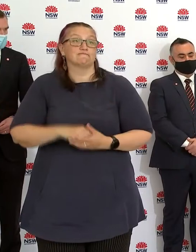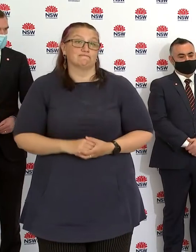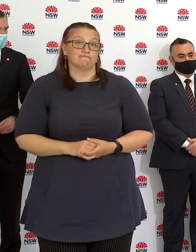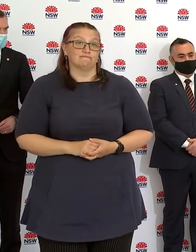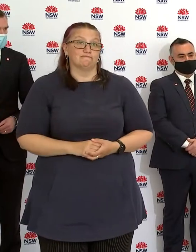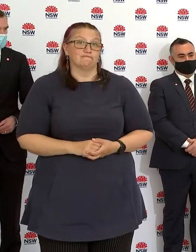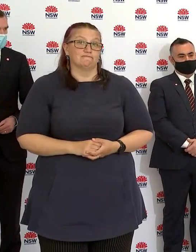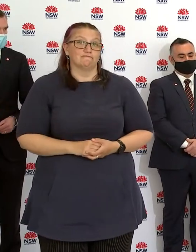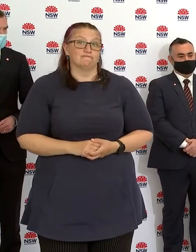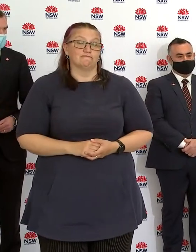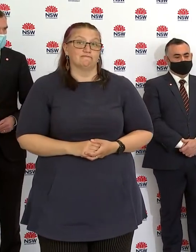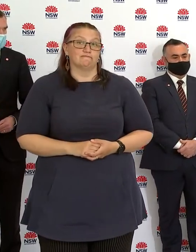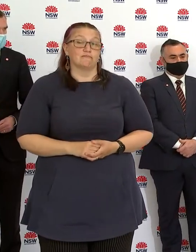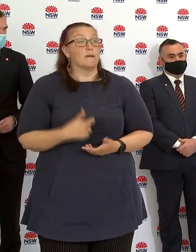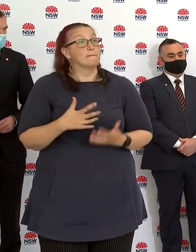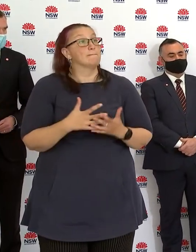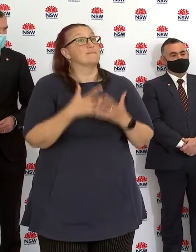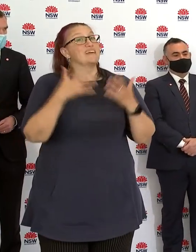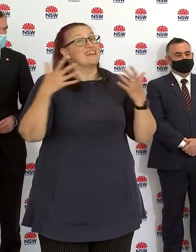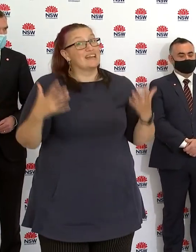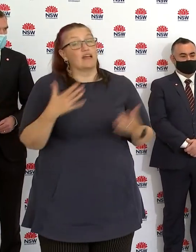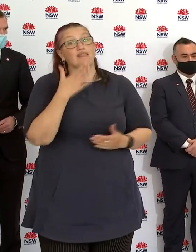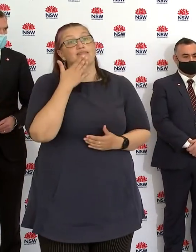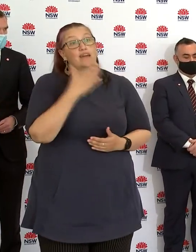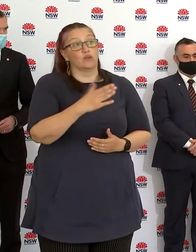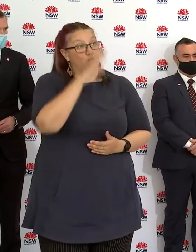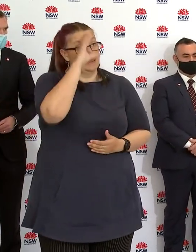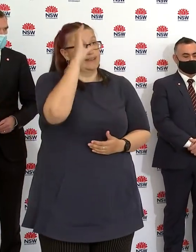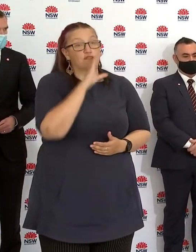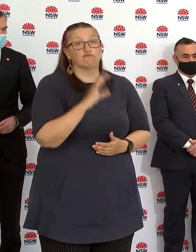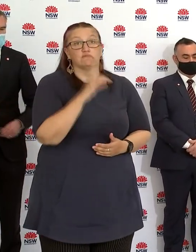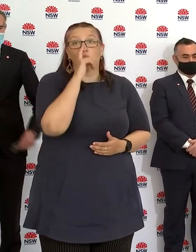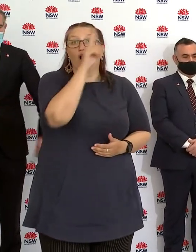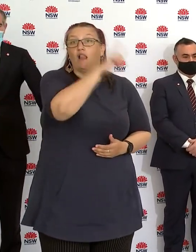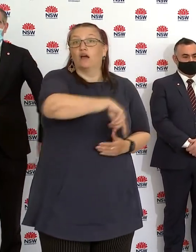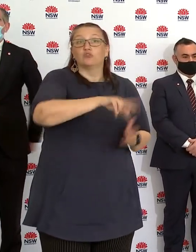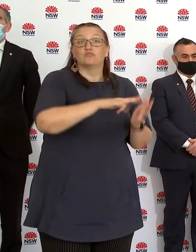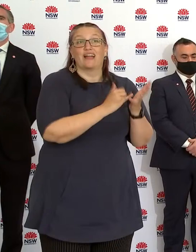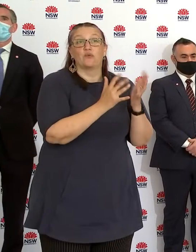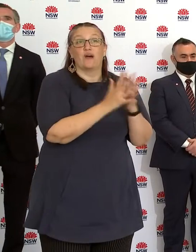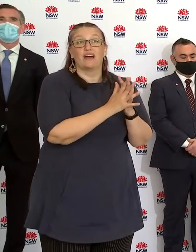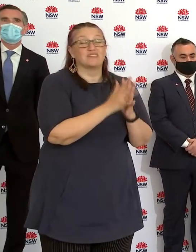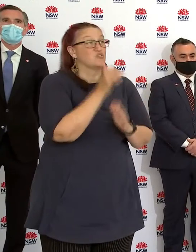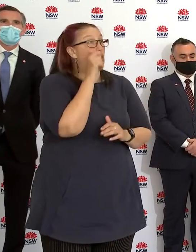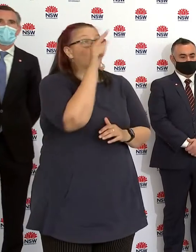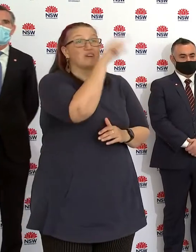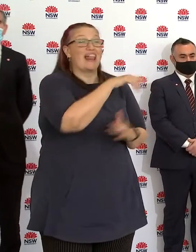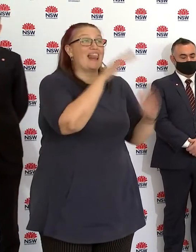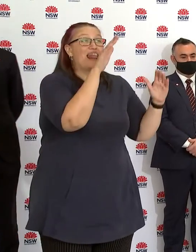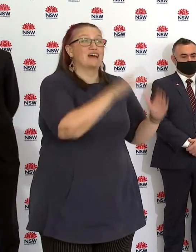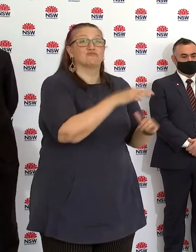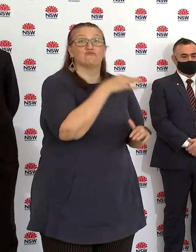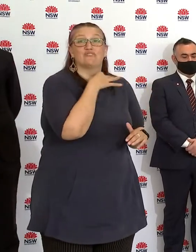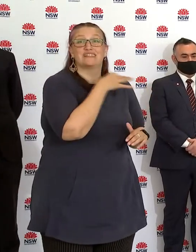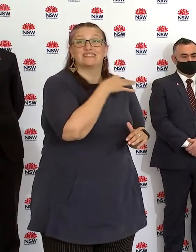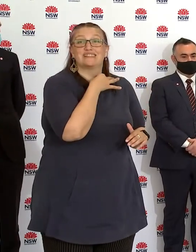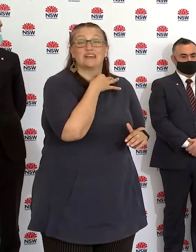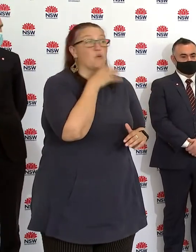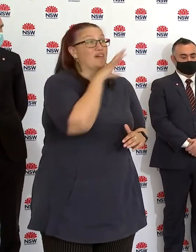New New South Wales, where we will take some Pfizer vaccines, given the changing health advice around AstraZeneca,